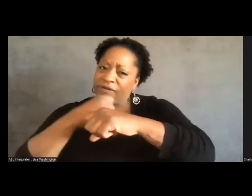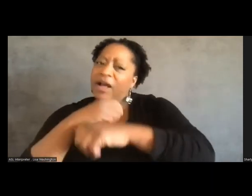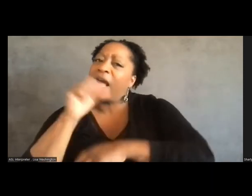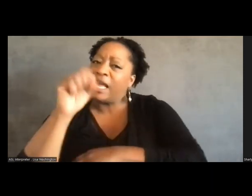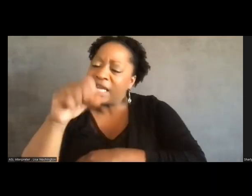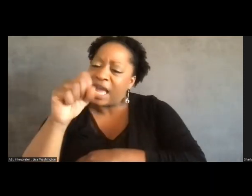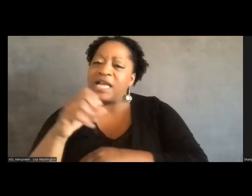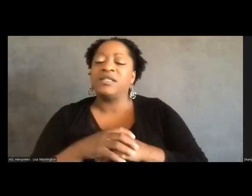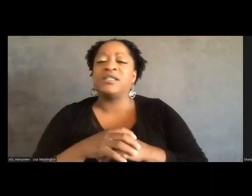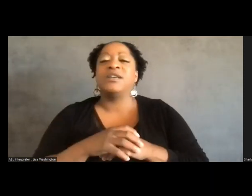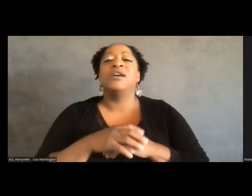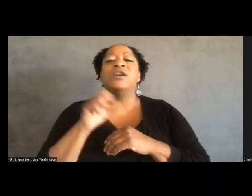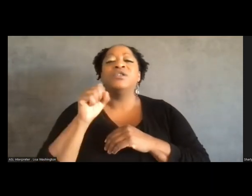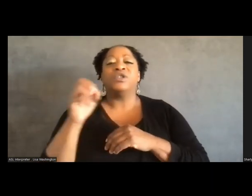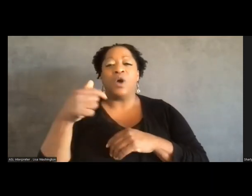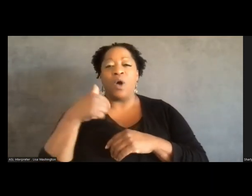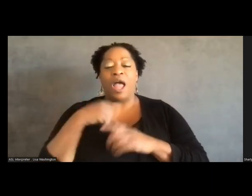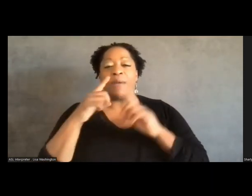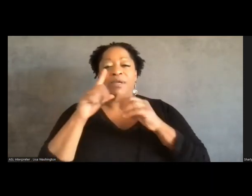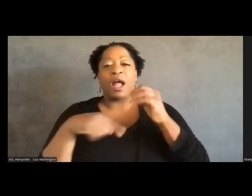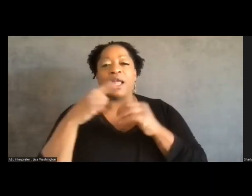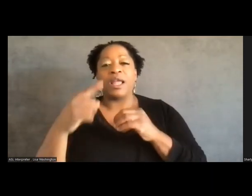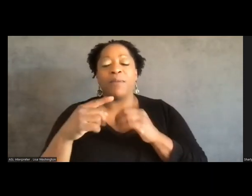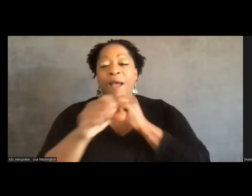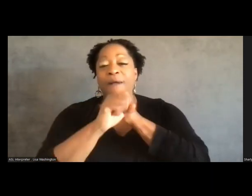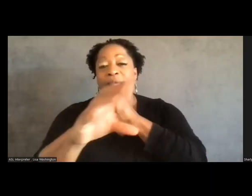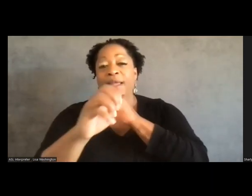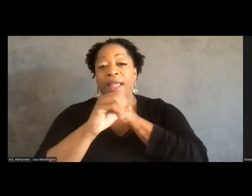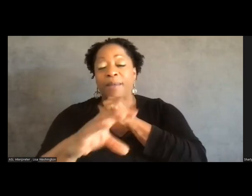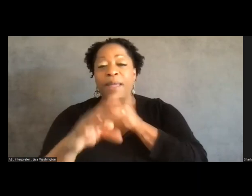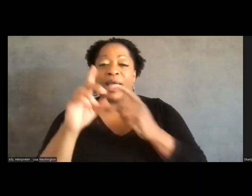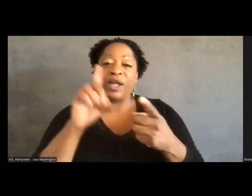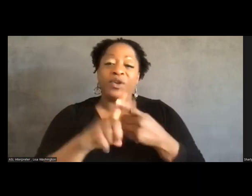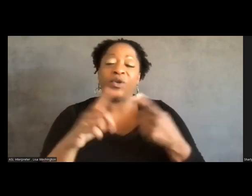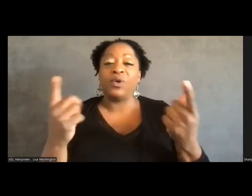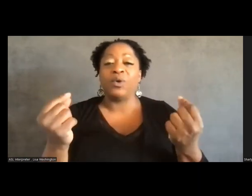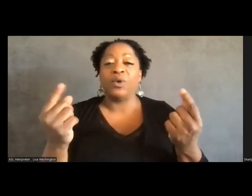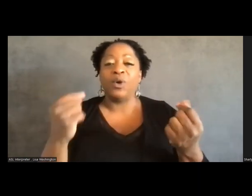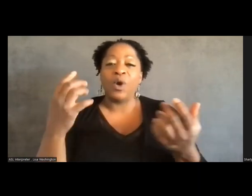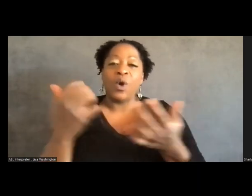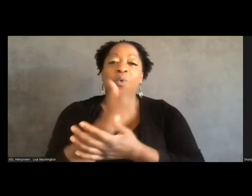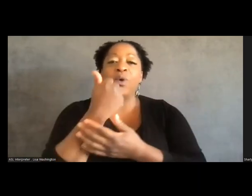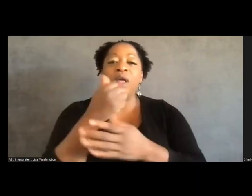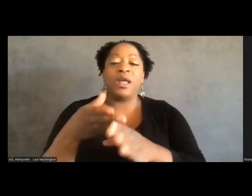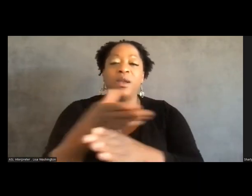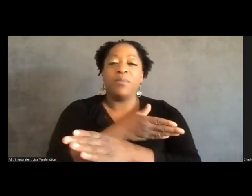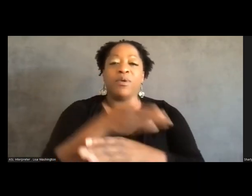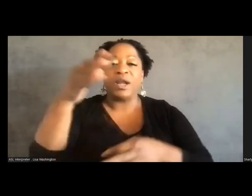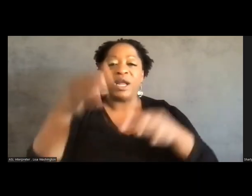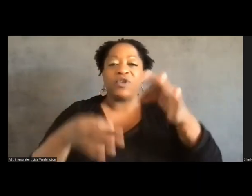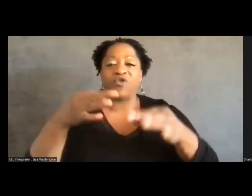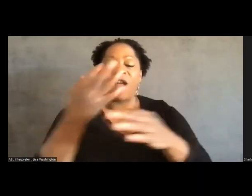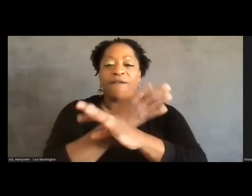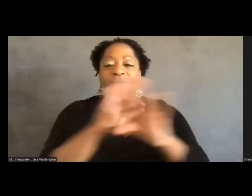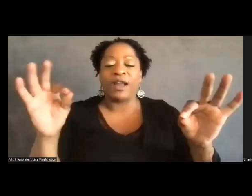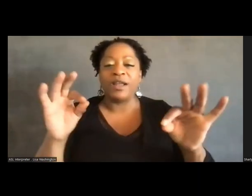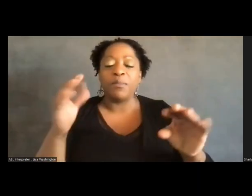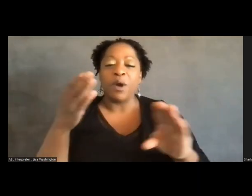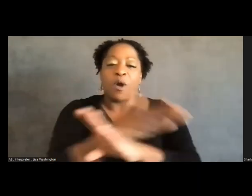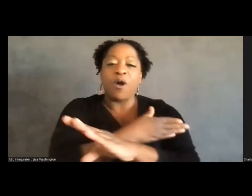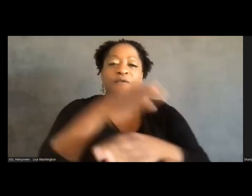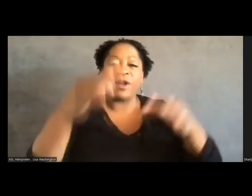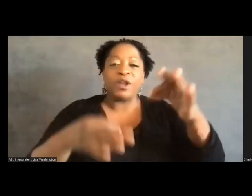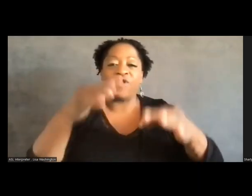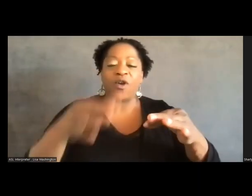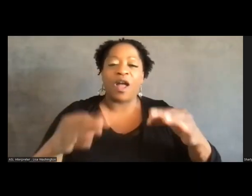So I am talking about the campaign to win pretrial freedom or pretrial fairness in Illinois.